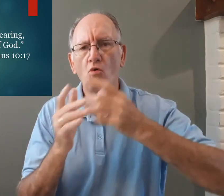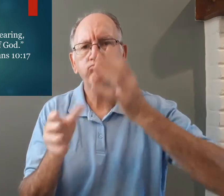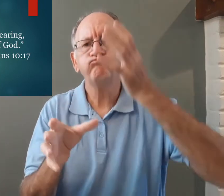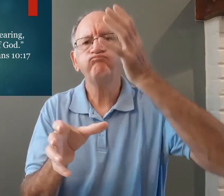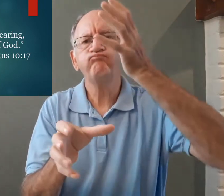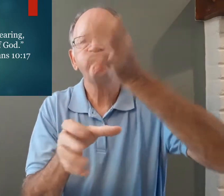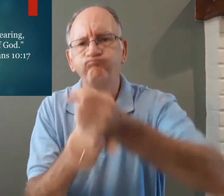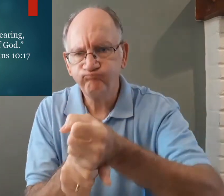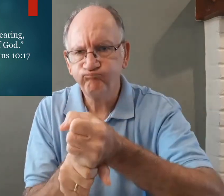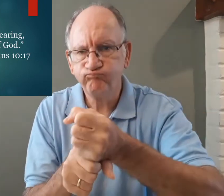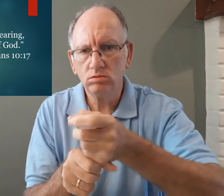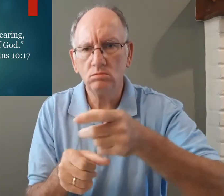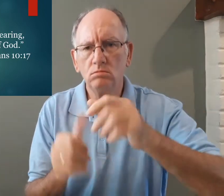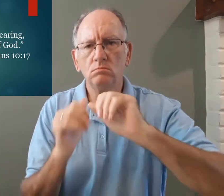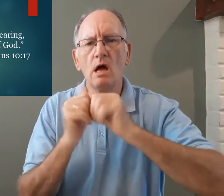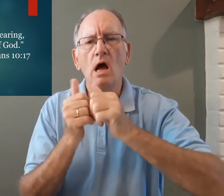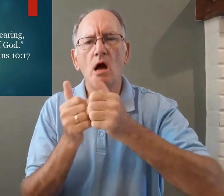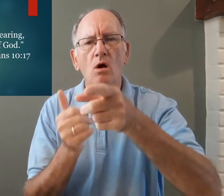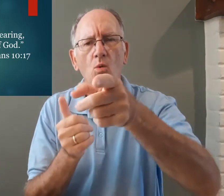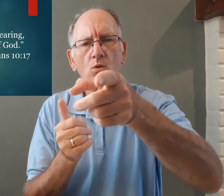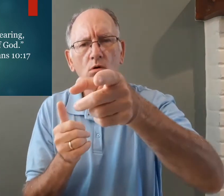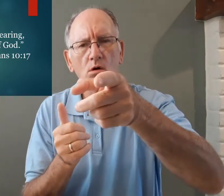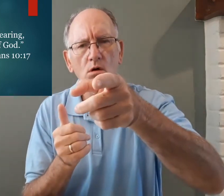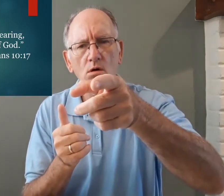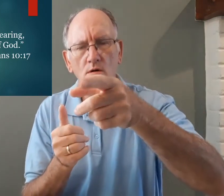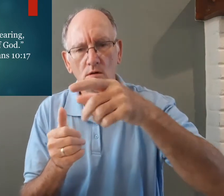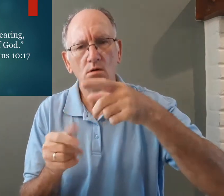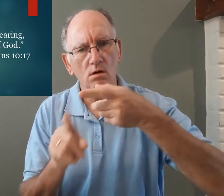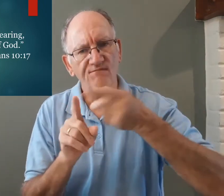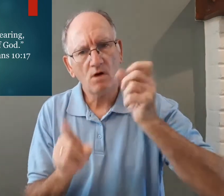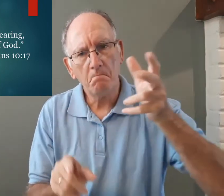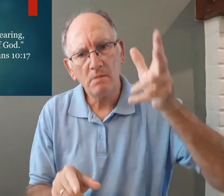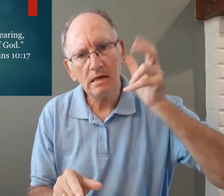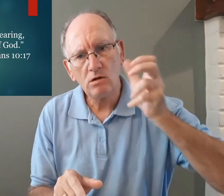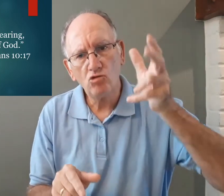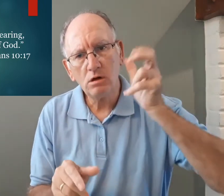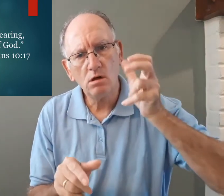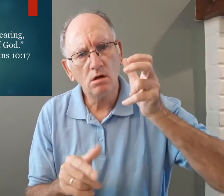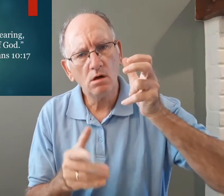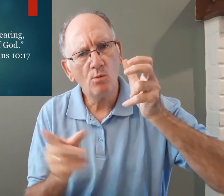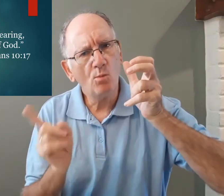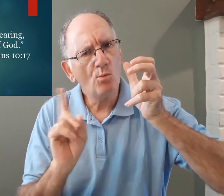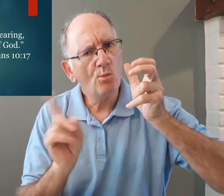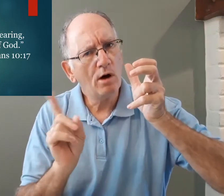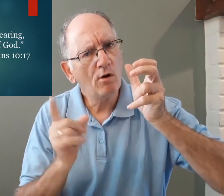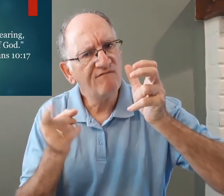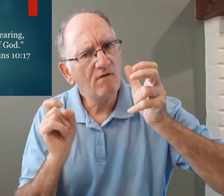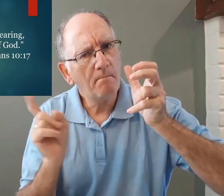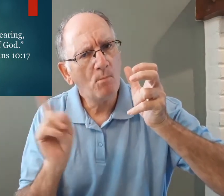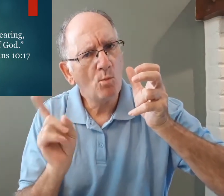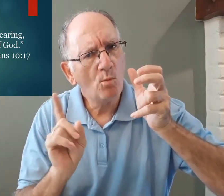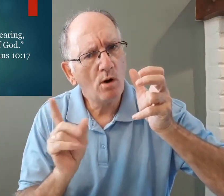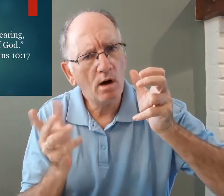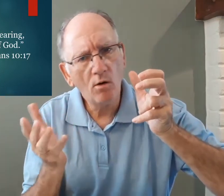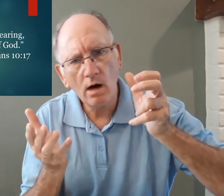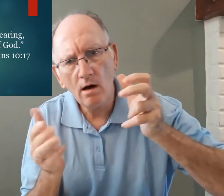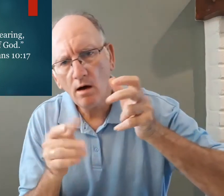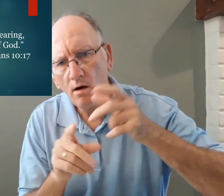how do you start having faith faith that's by hearing hearing